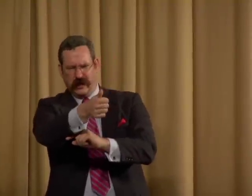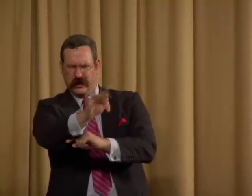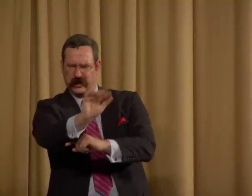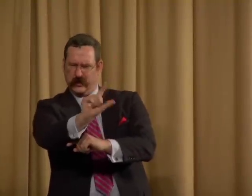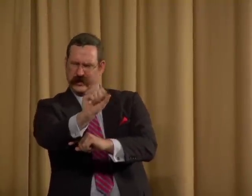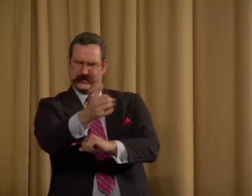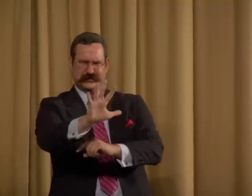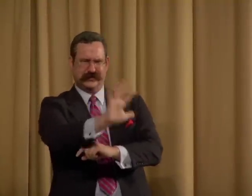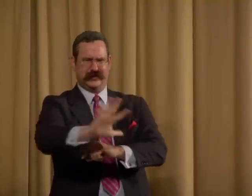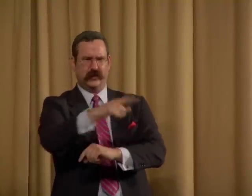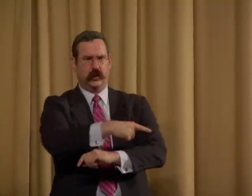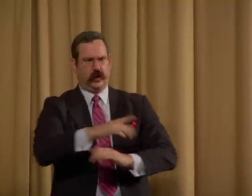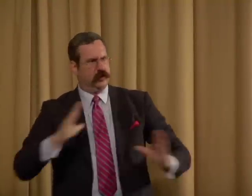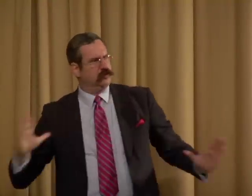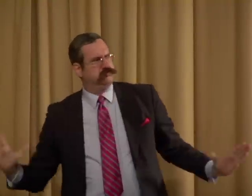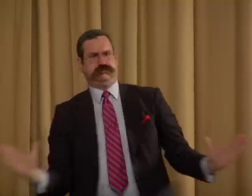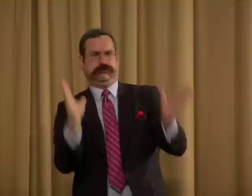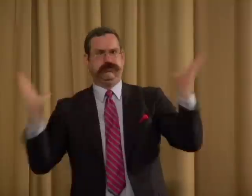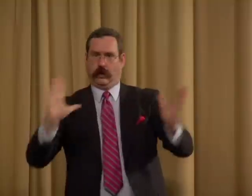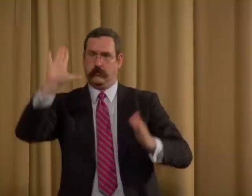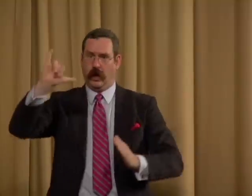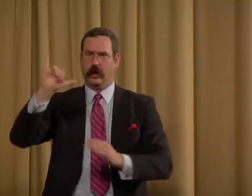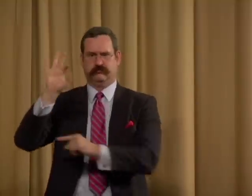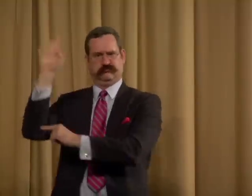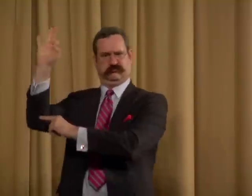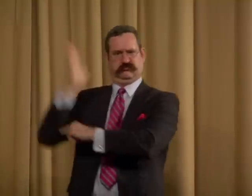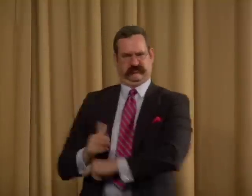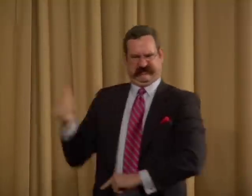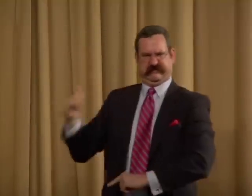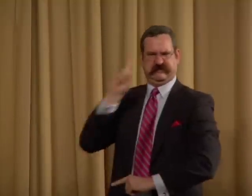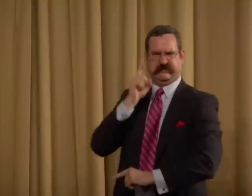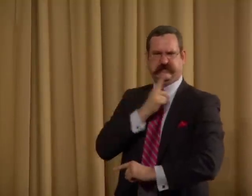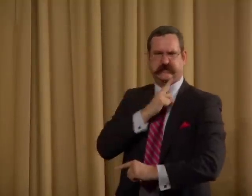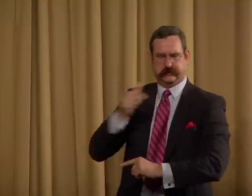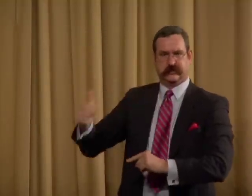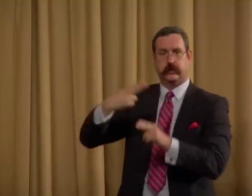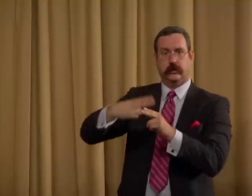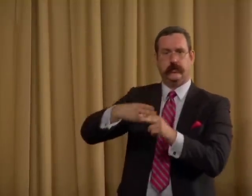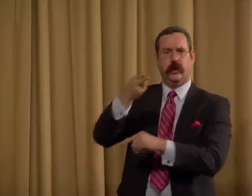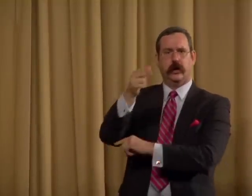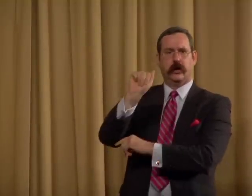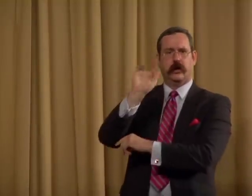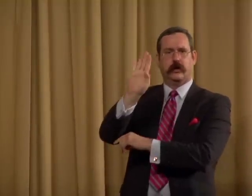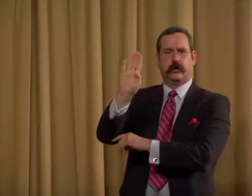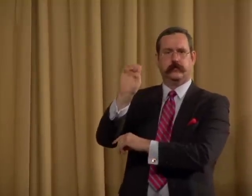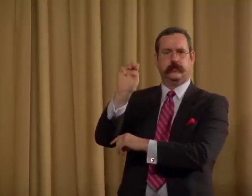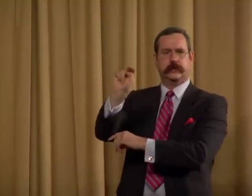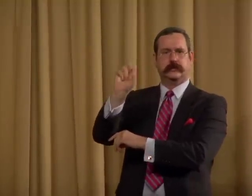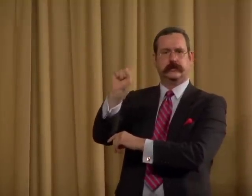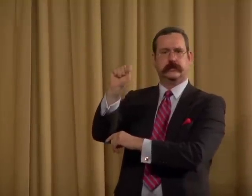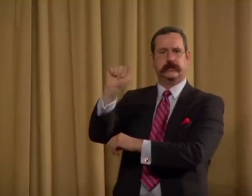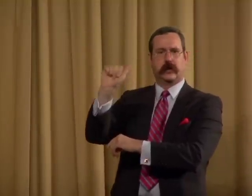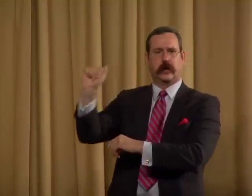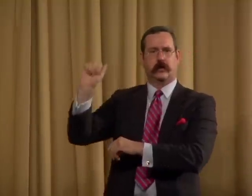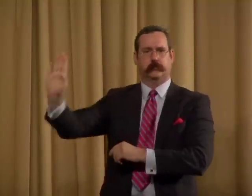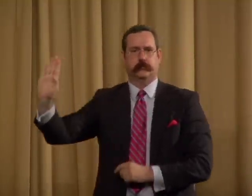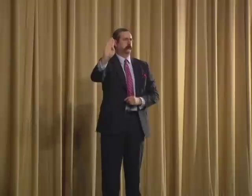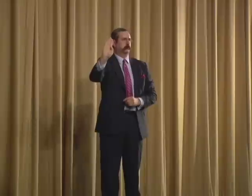in 1910 or in the 1920s, there was a deaf pastor named